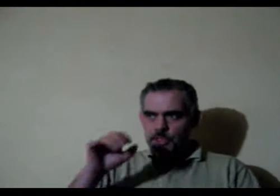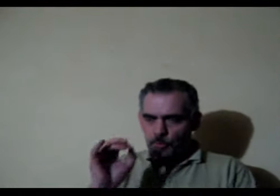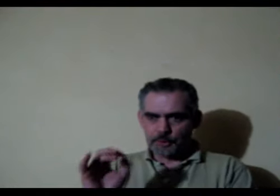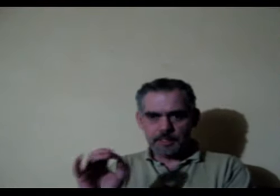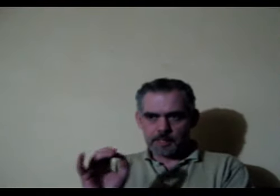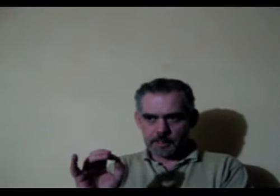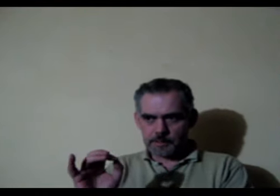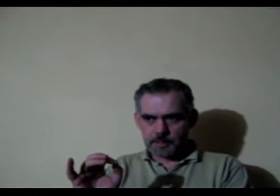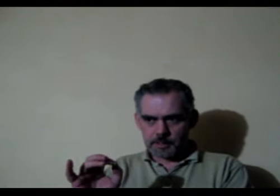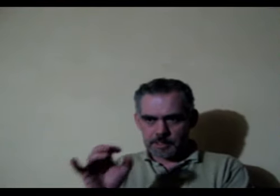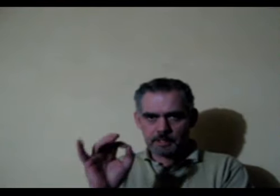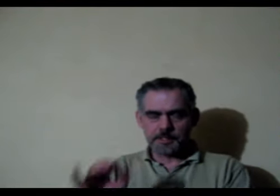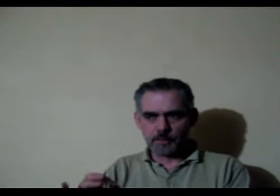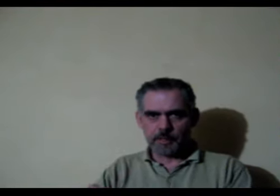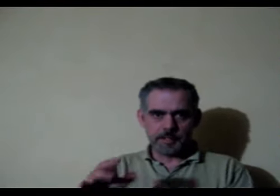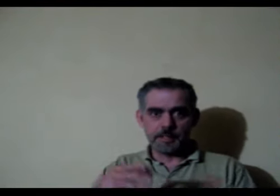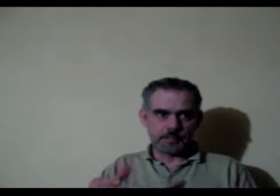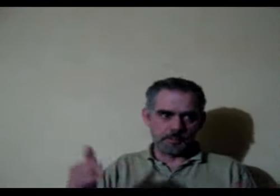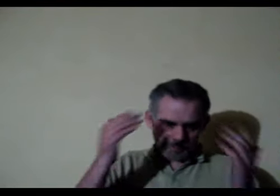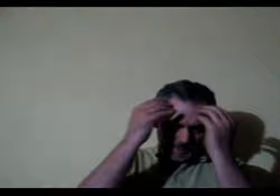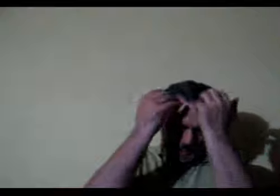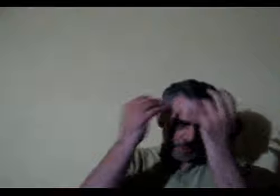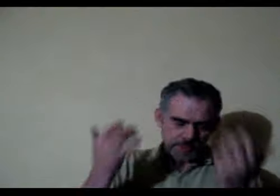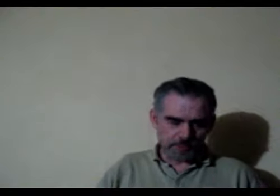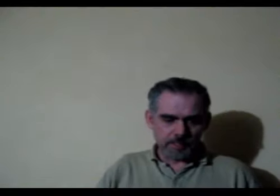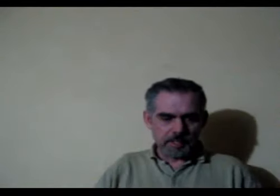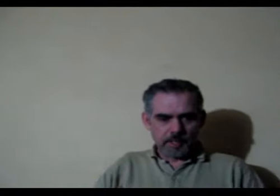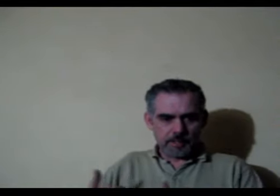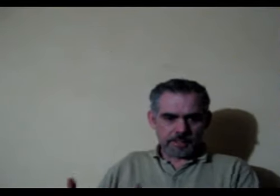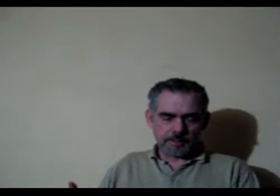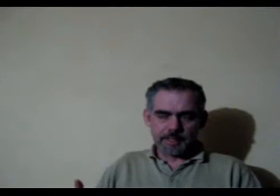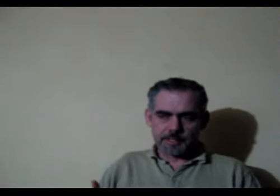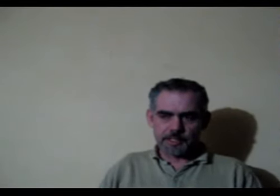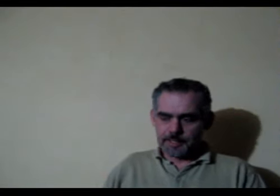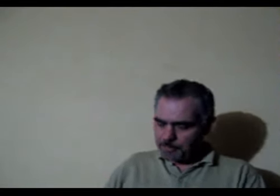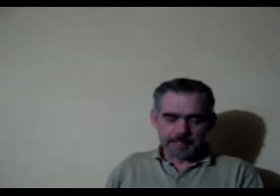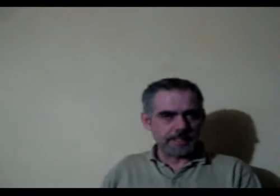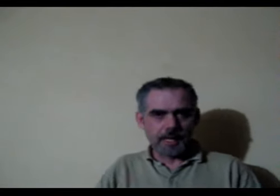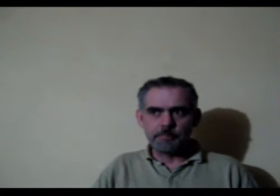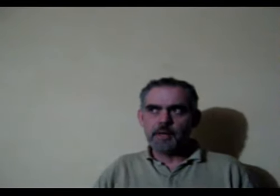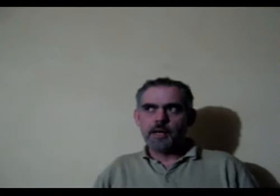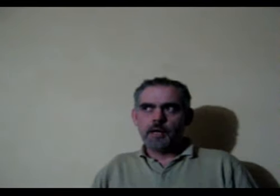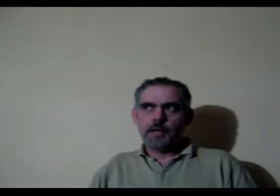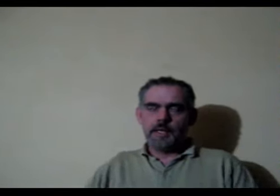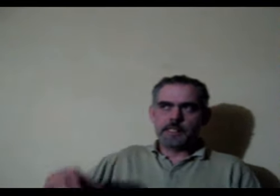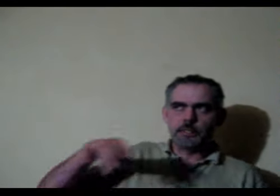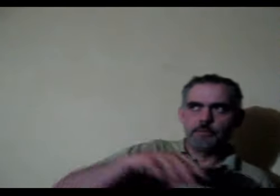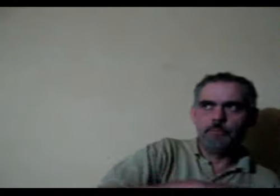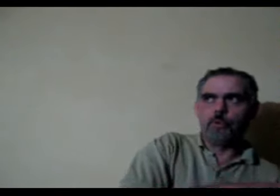but small details is analytical analytical ok is logical ok so that actually backs it up it sort of